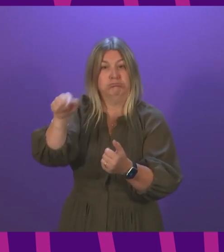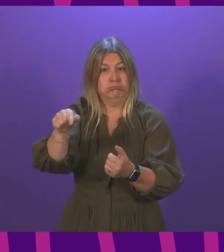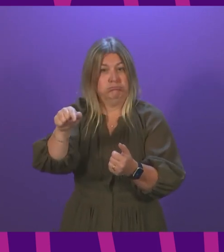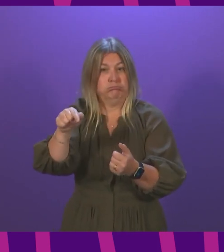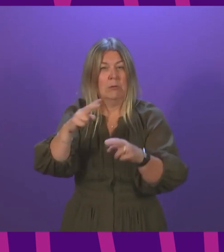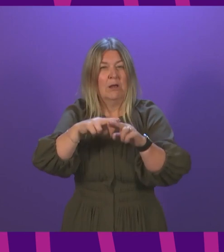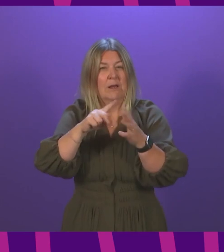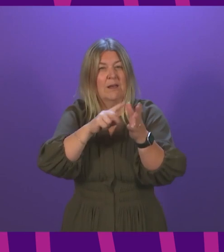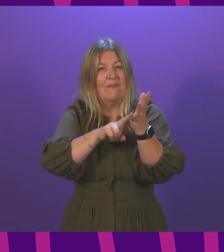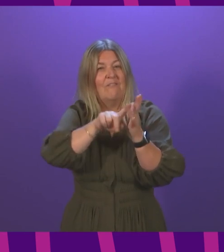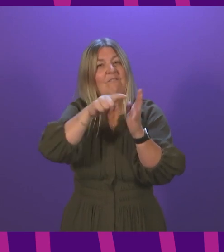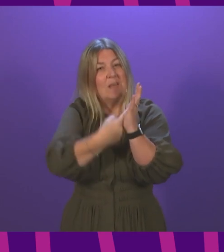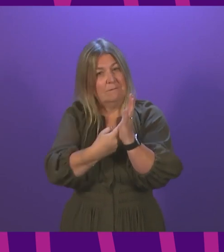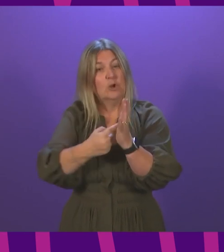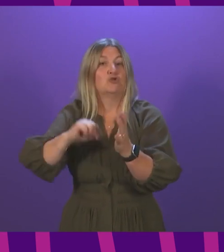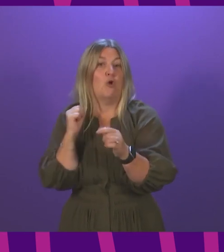groups across the country.